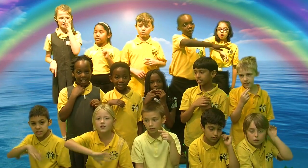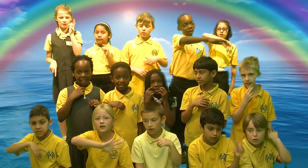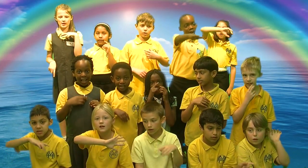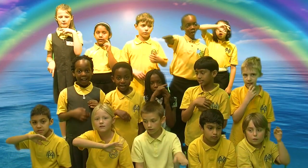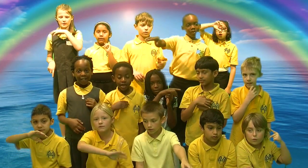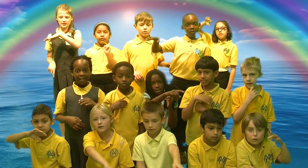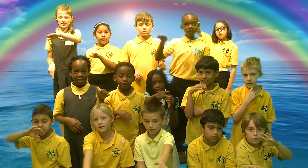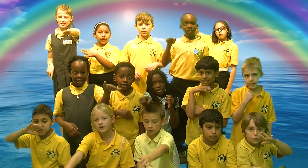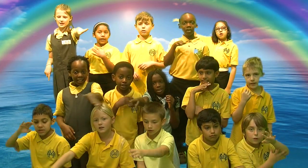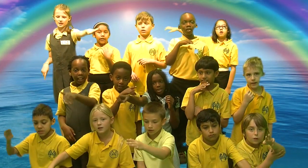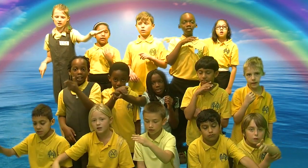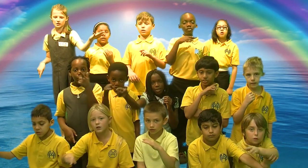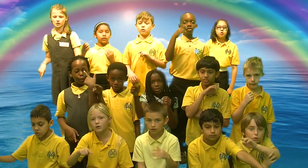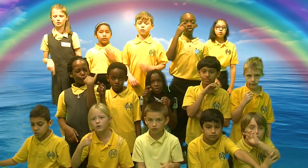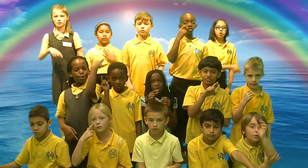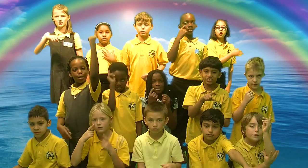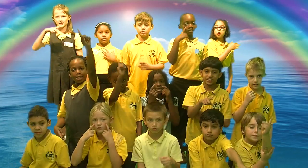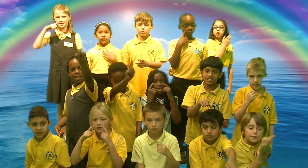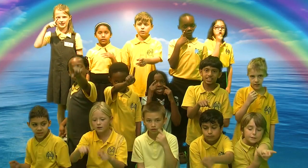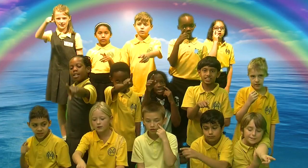everything you see.